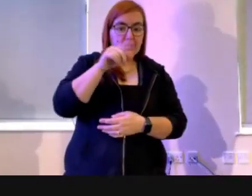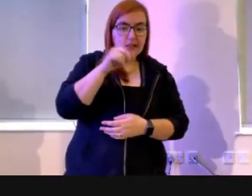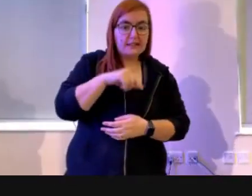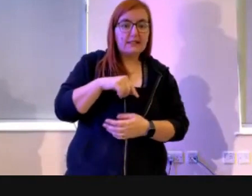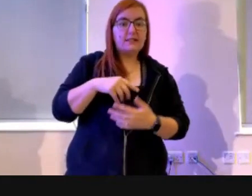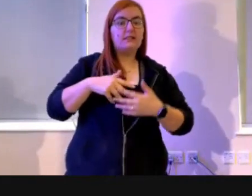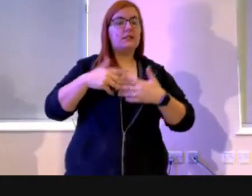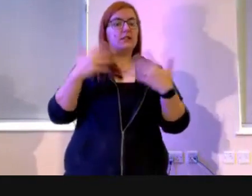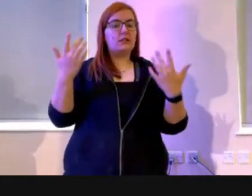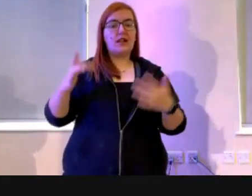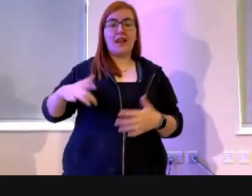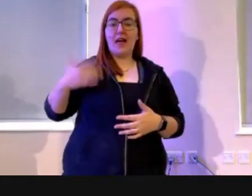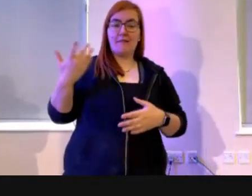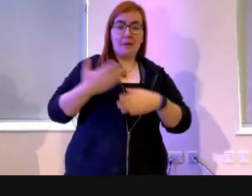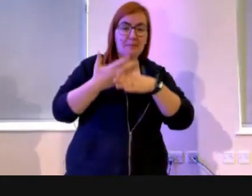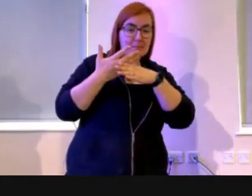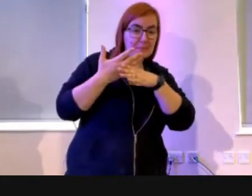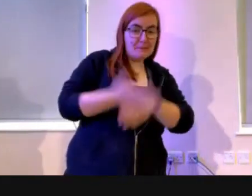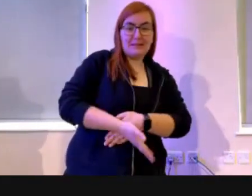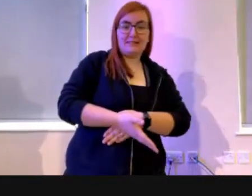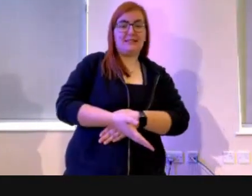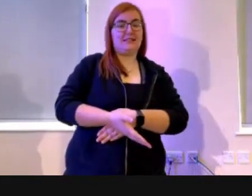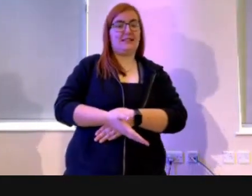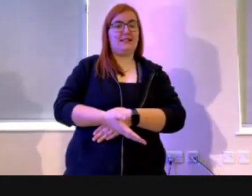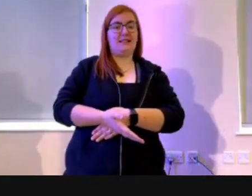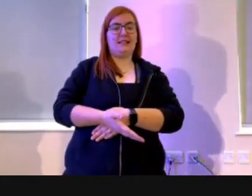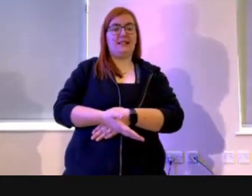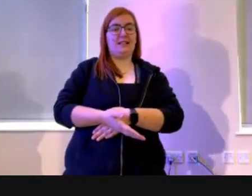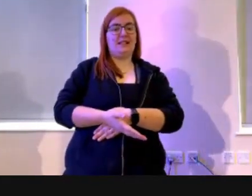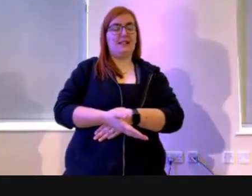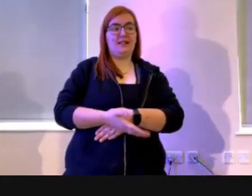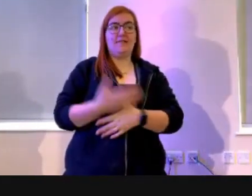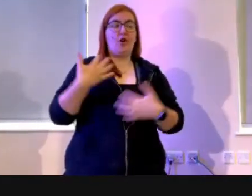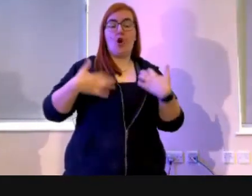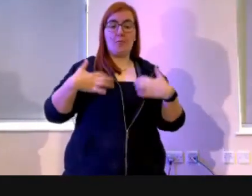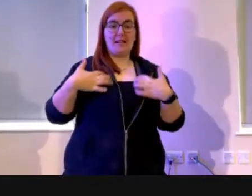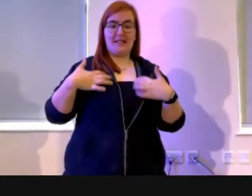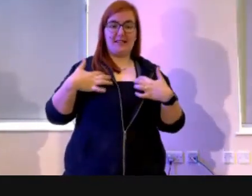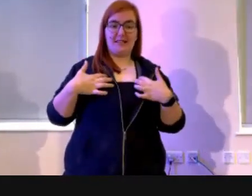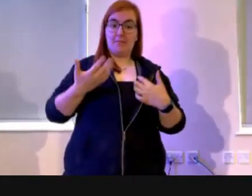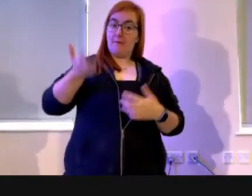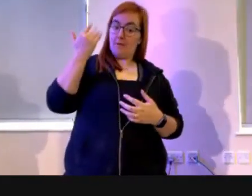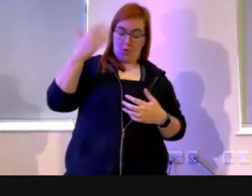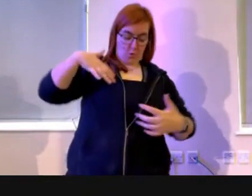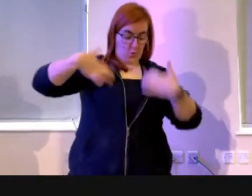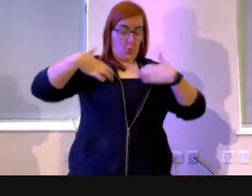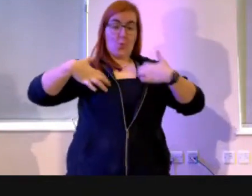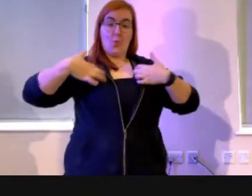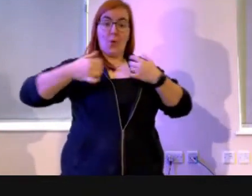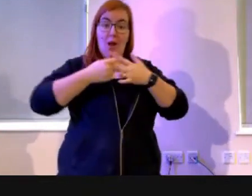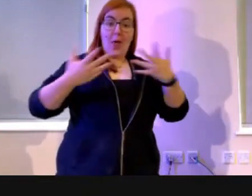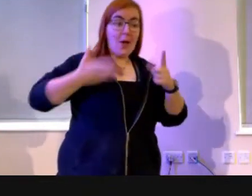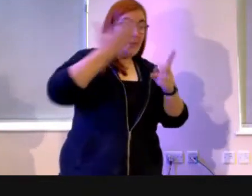Life is too busy for hobbies. I used to have lots of hobbies. I just haven't got hobbies